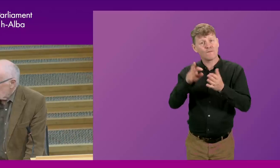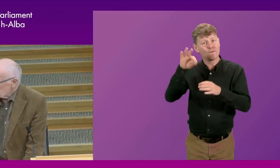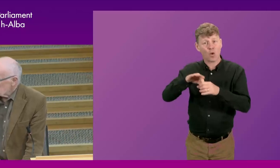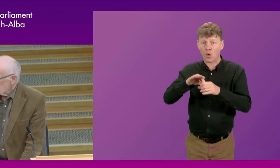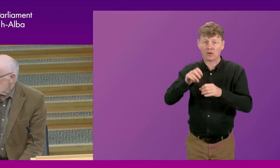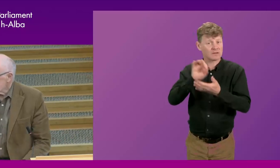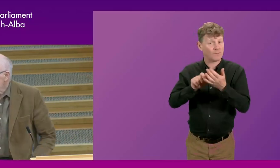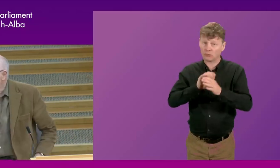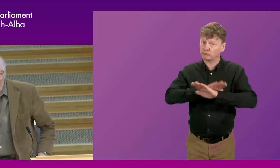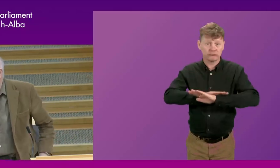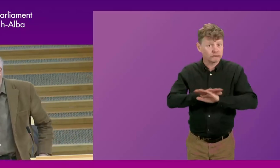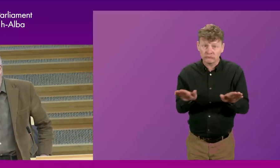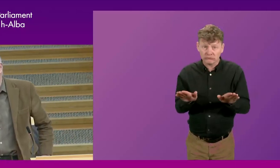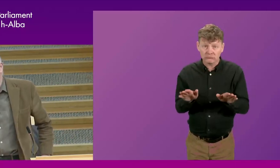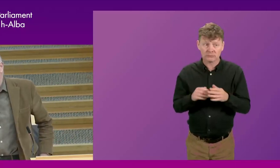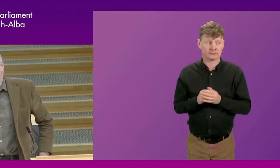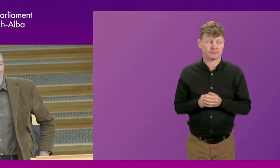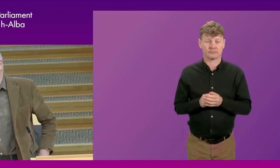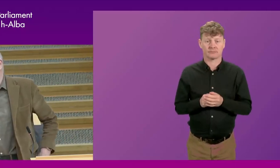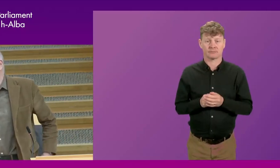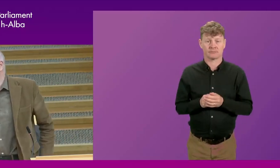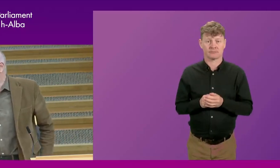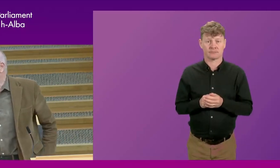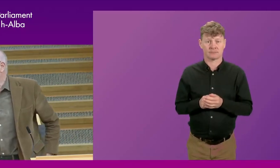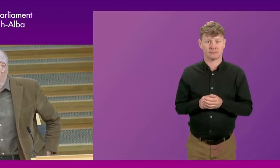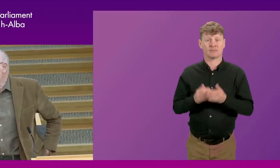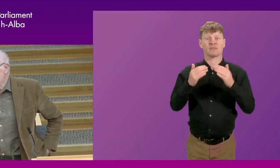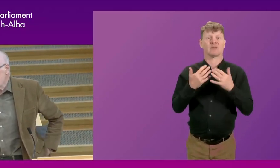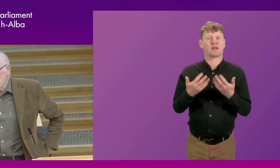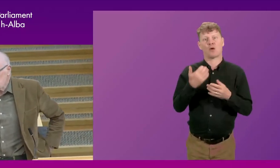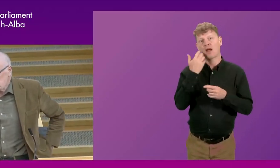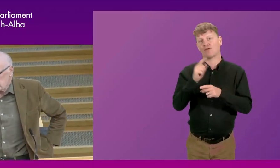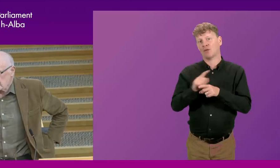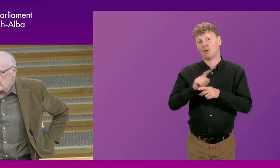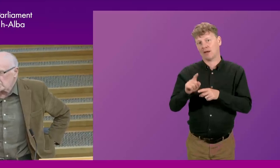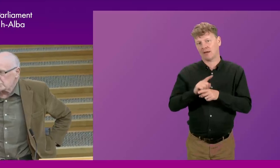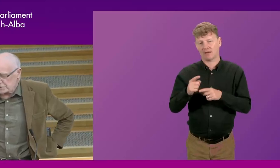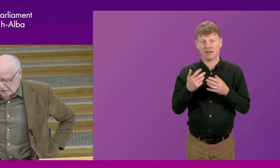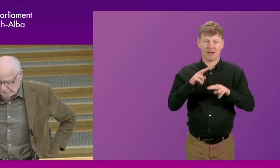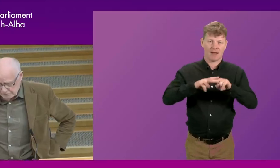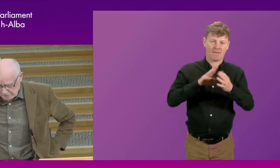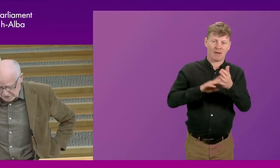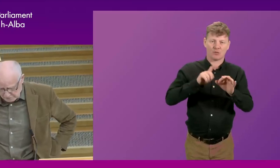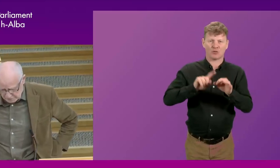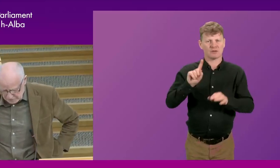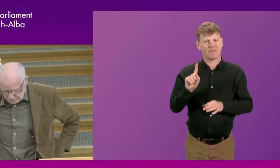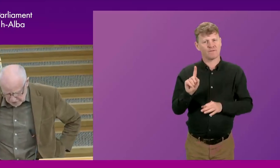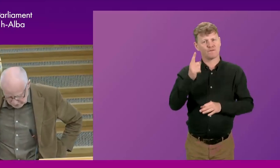etc. And then there's the weekly gladiatorial contest called First Minister's Question Time.